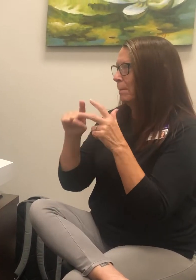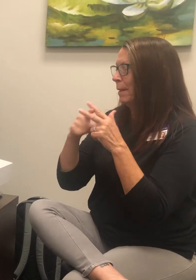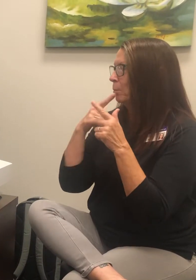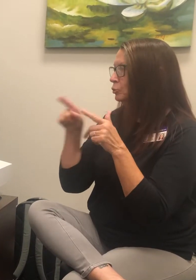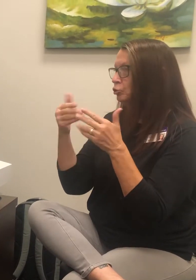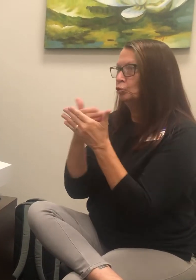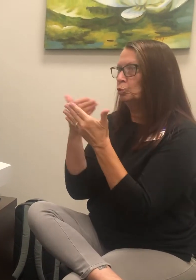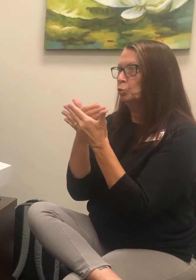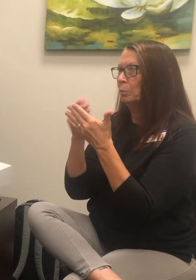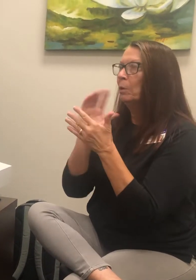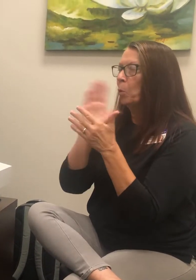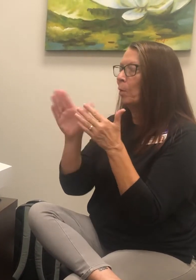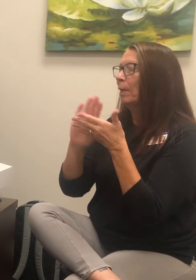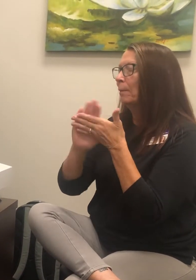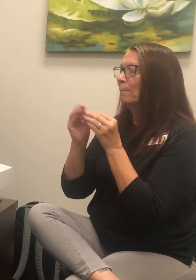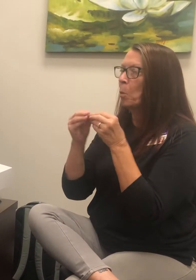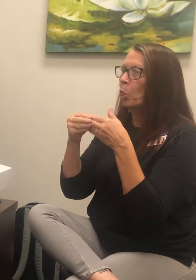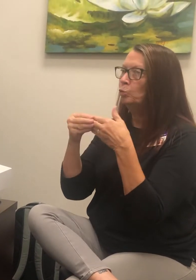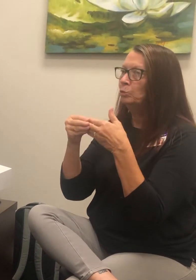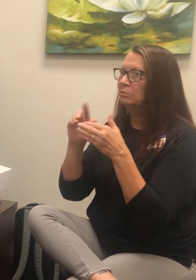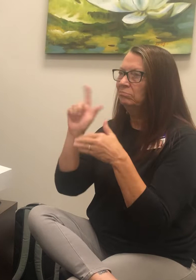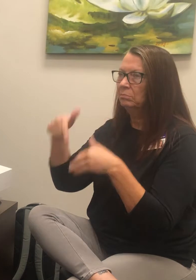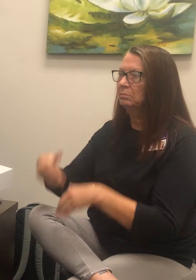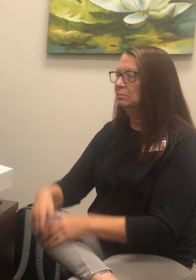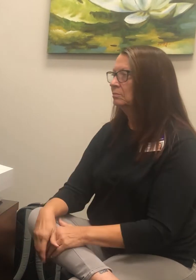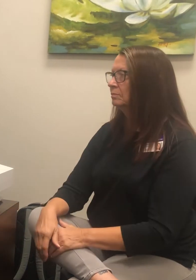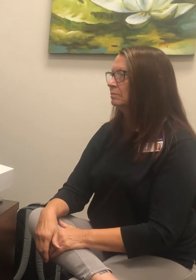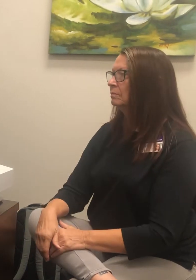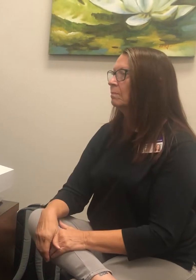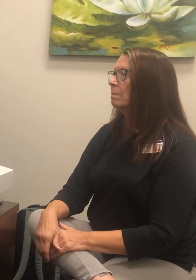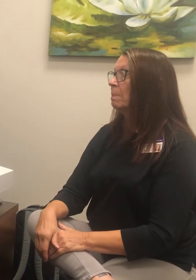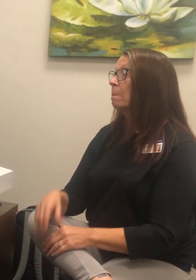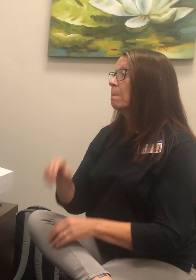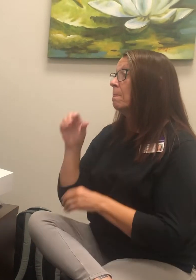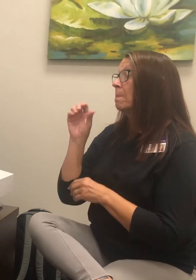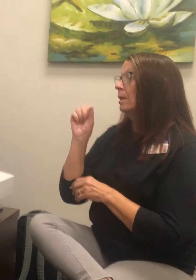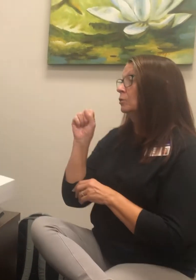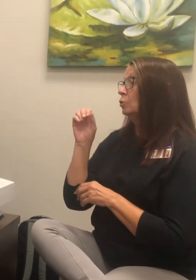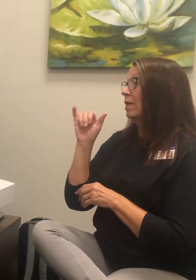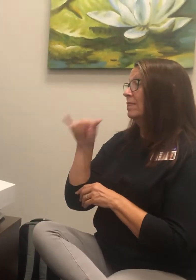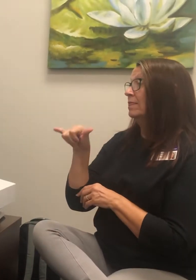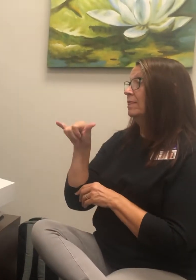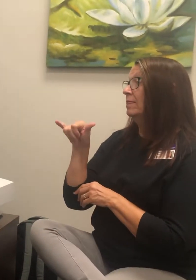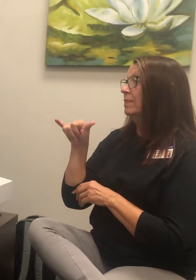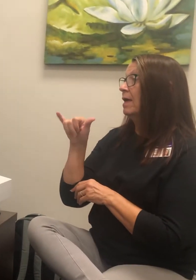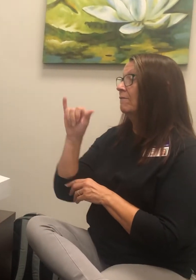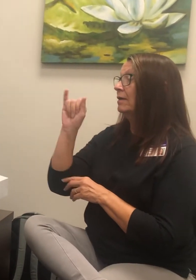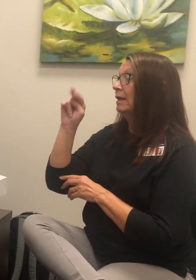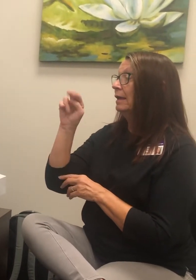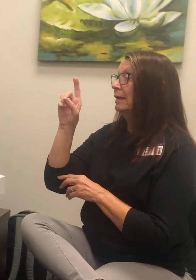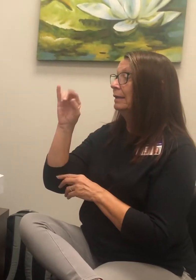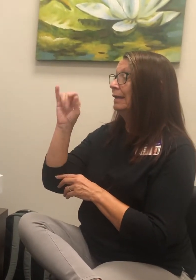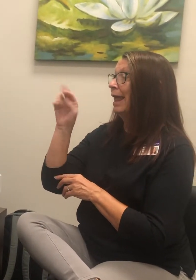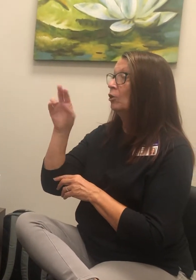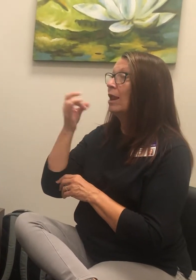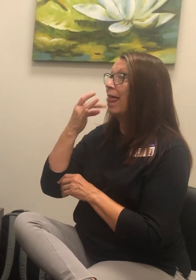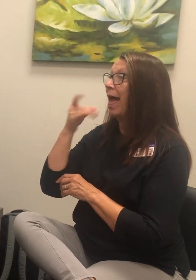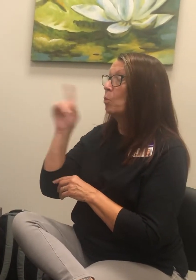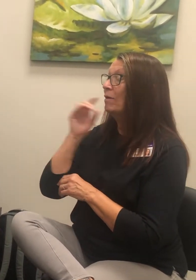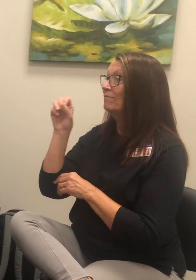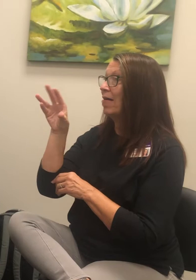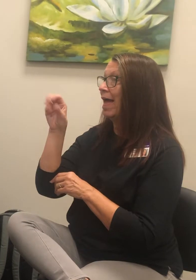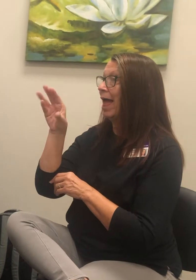everything is new but it will loosen up as you get used to it so there is an indicator light that will